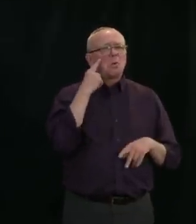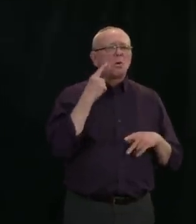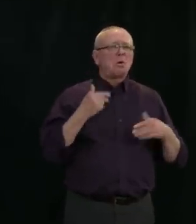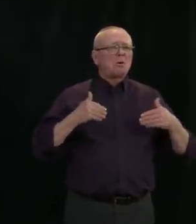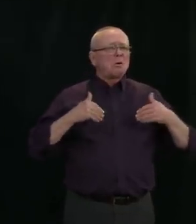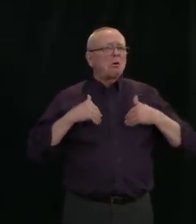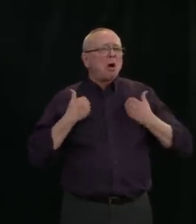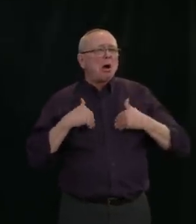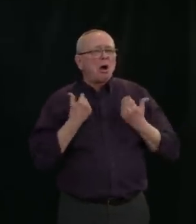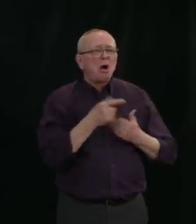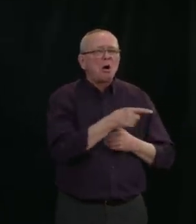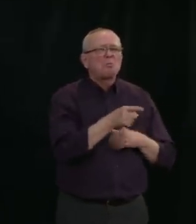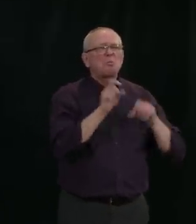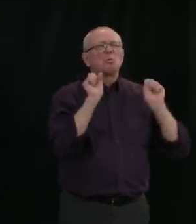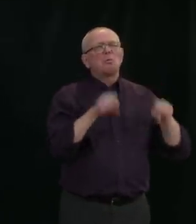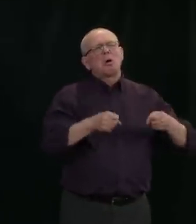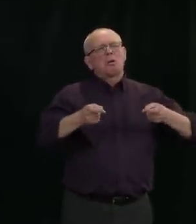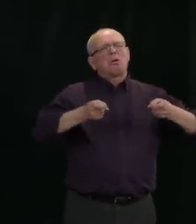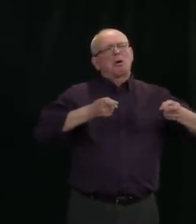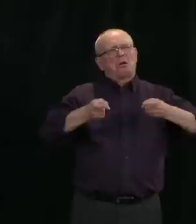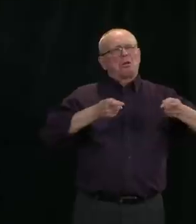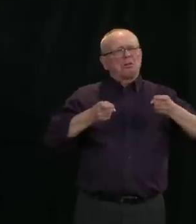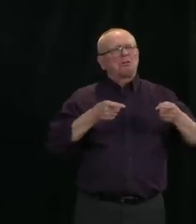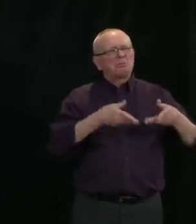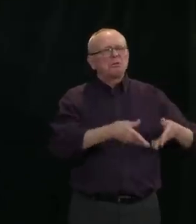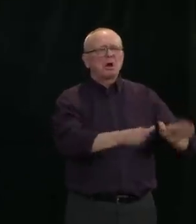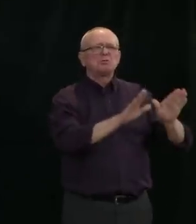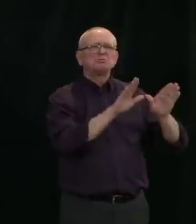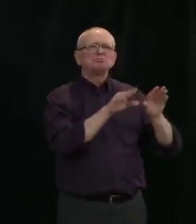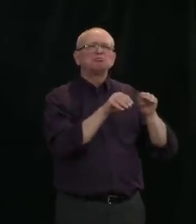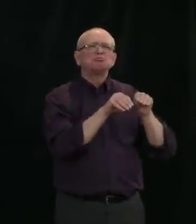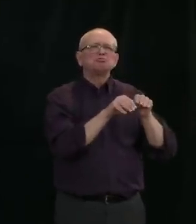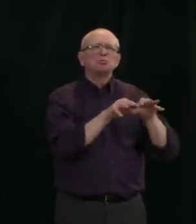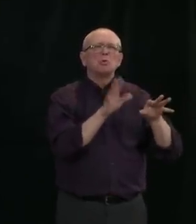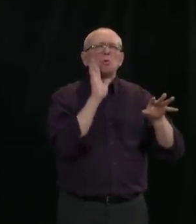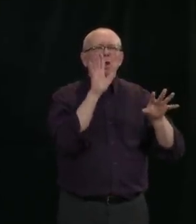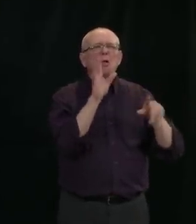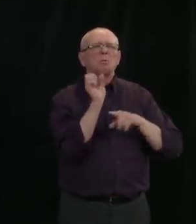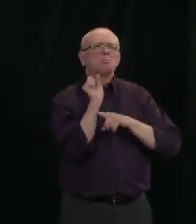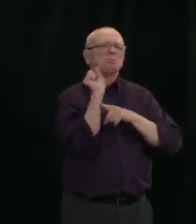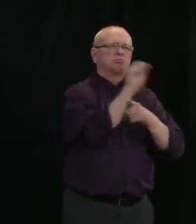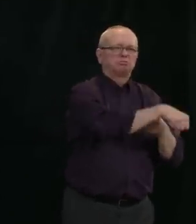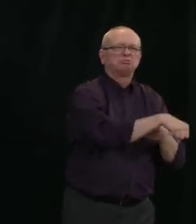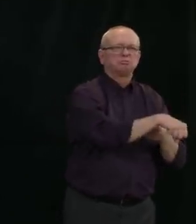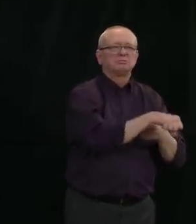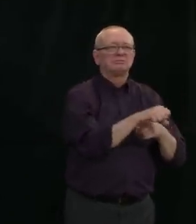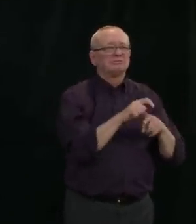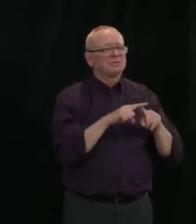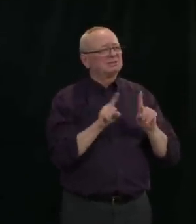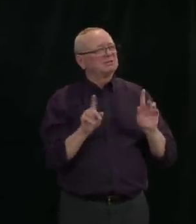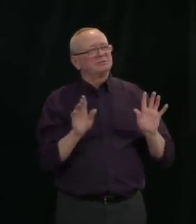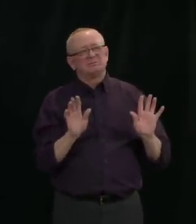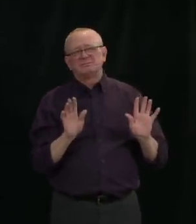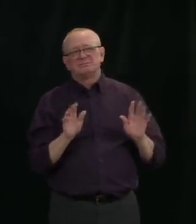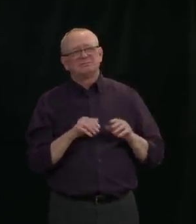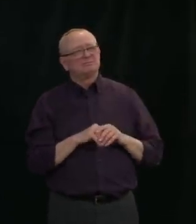understand this question, but the problem is that we don't know who will have a severe case of this disease. Some